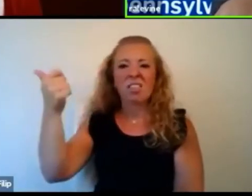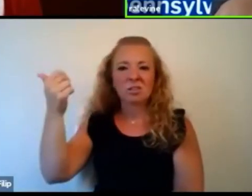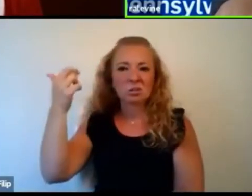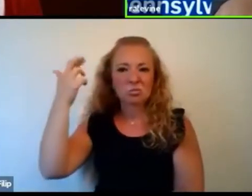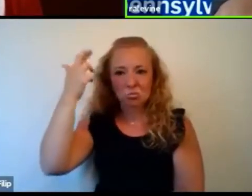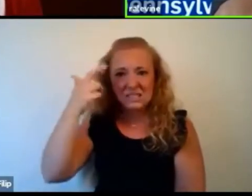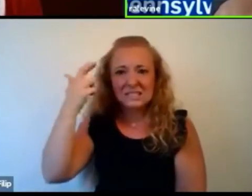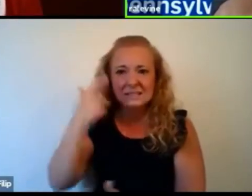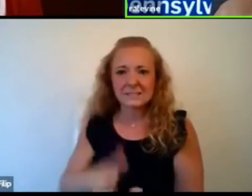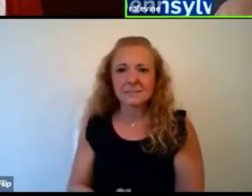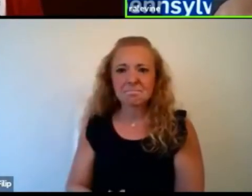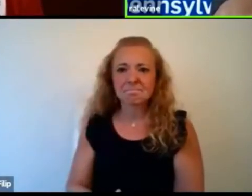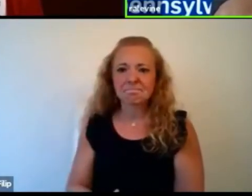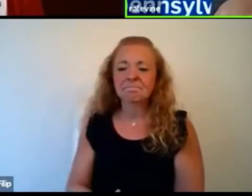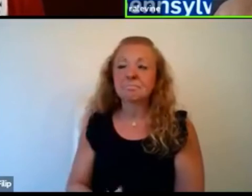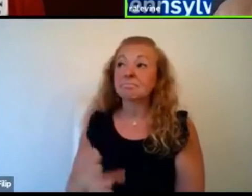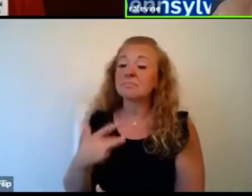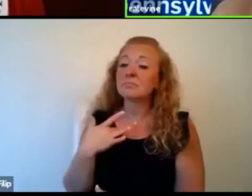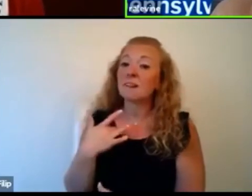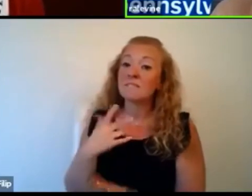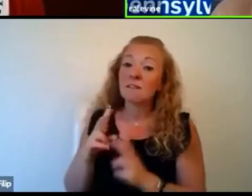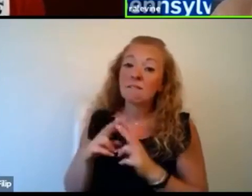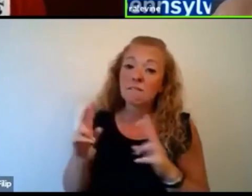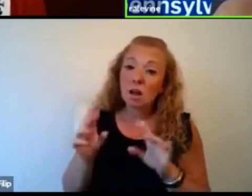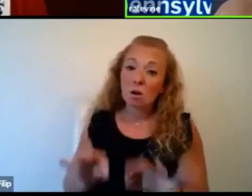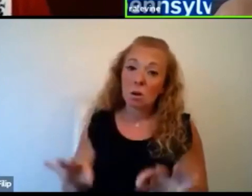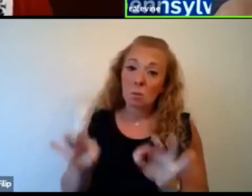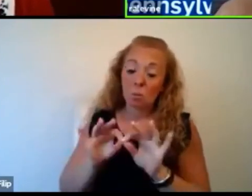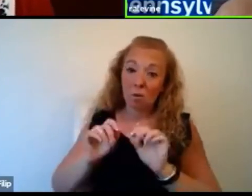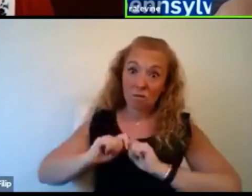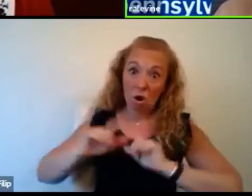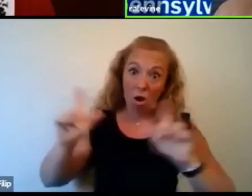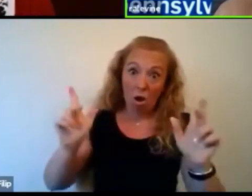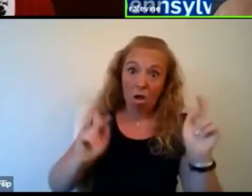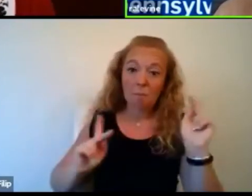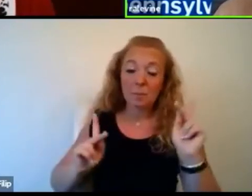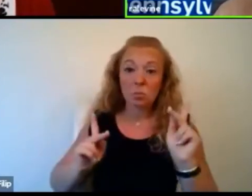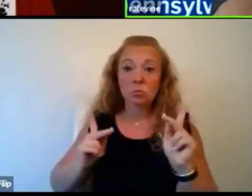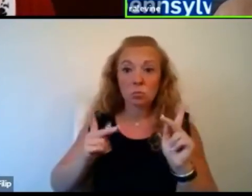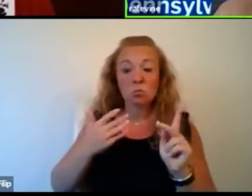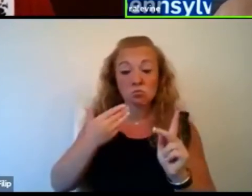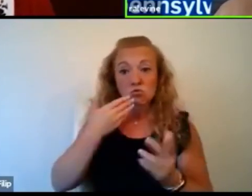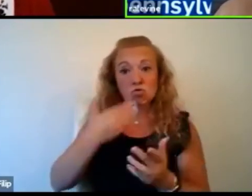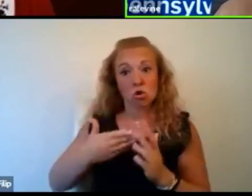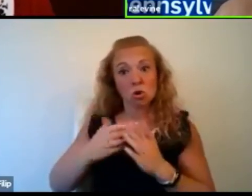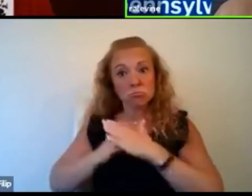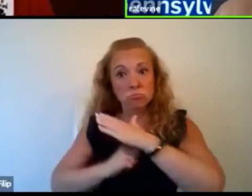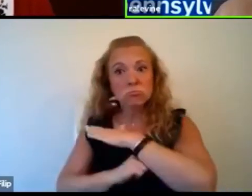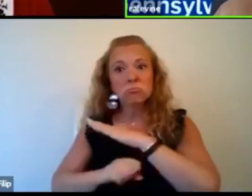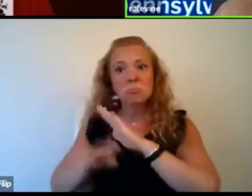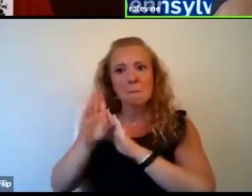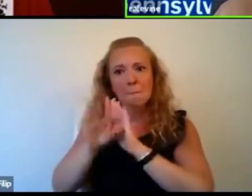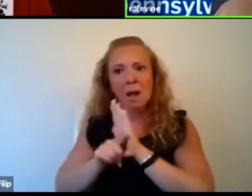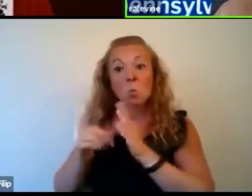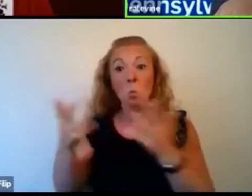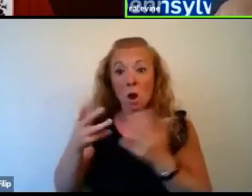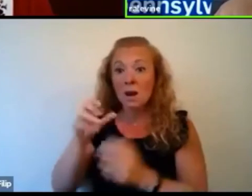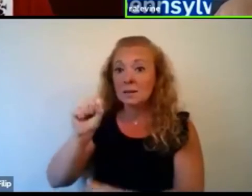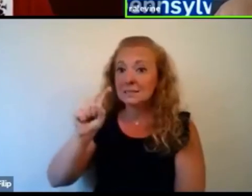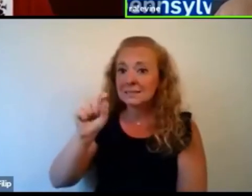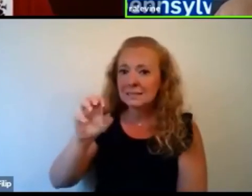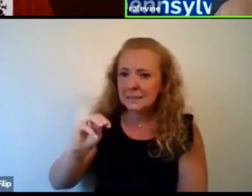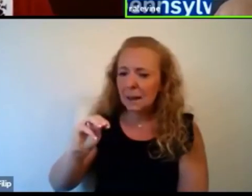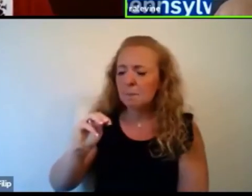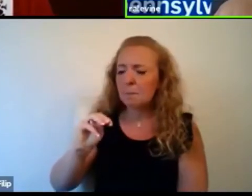that is really important for everyone to have an adequate STEM background, to, to be intelligent,